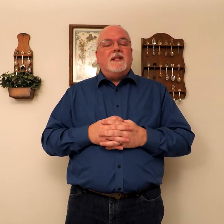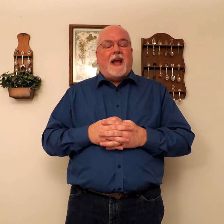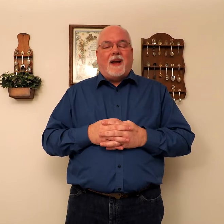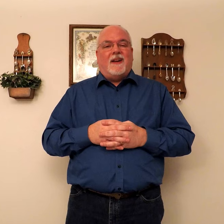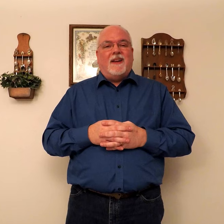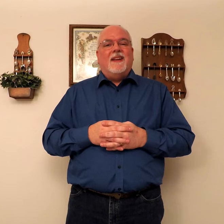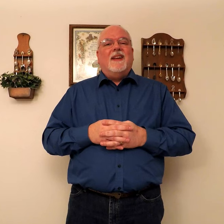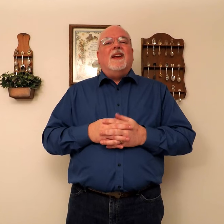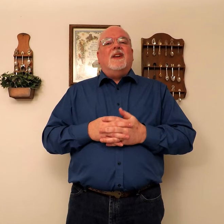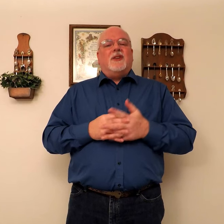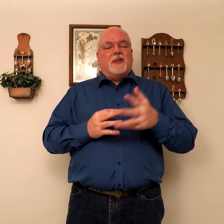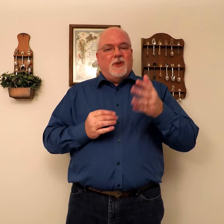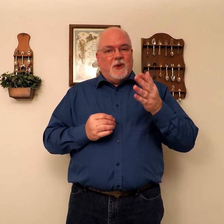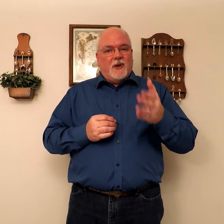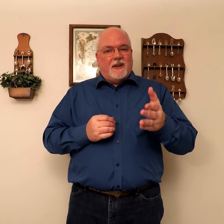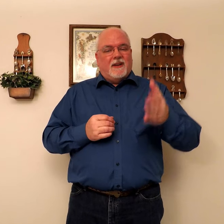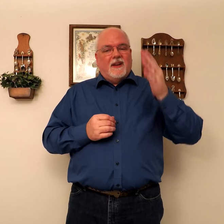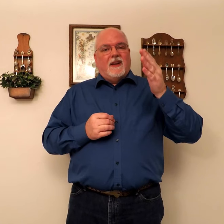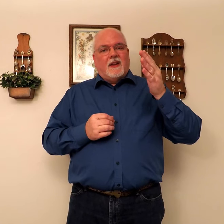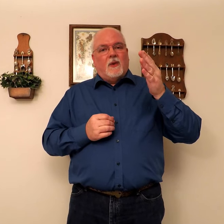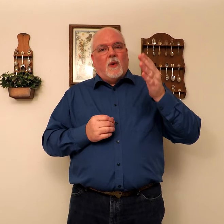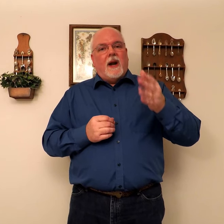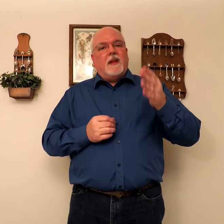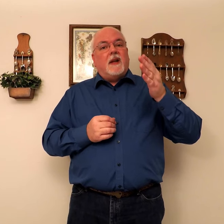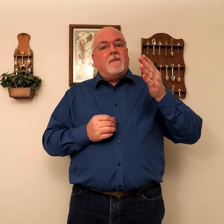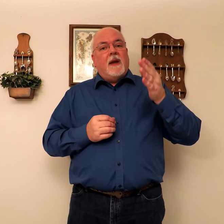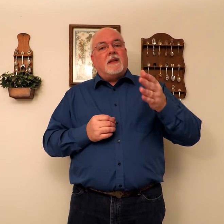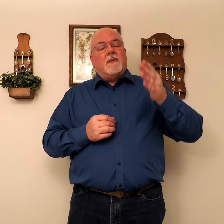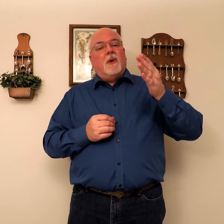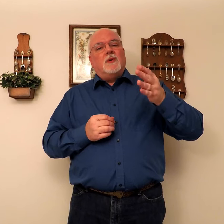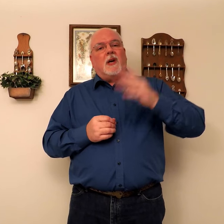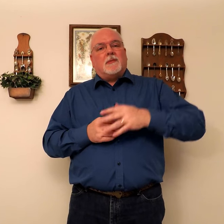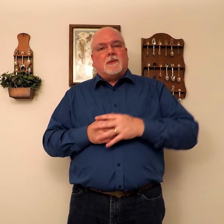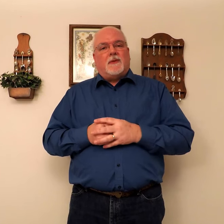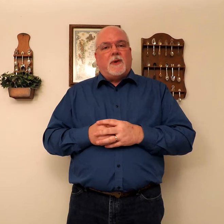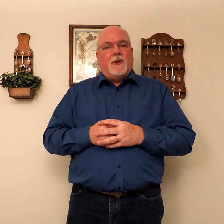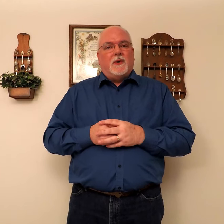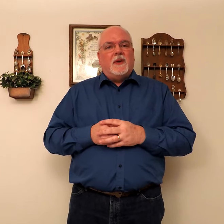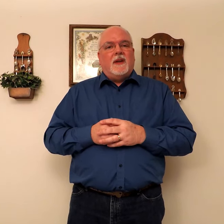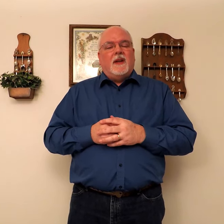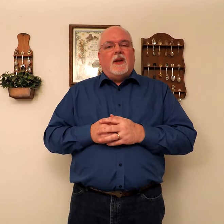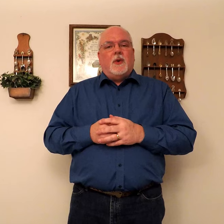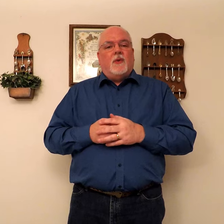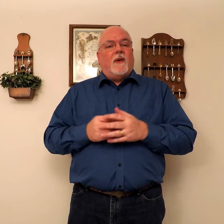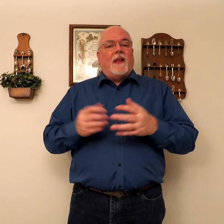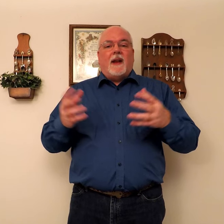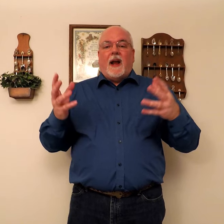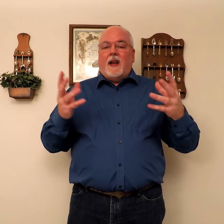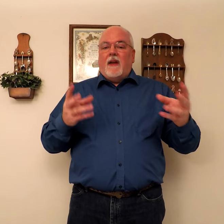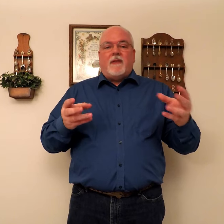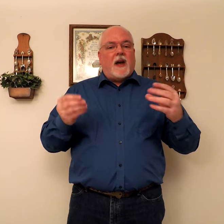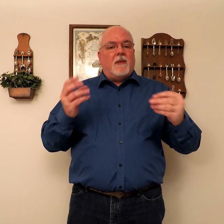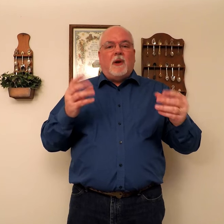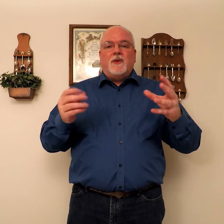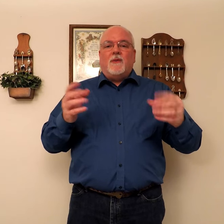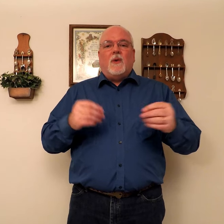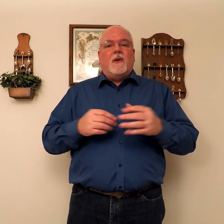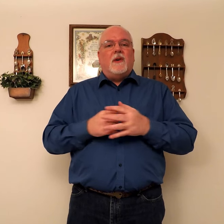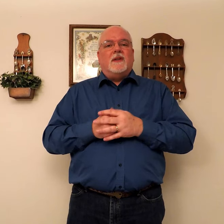exactly. Just do it the way that it makes it most comfortable for you. You will find that I left out a bunch of words